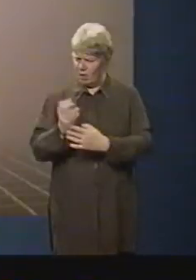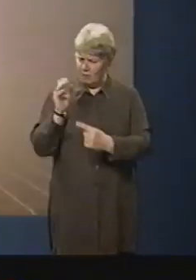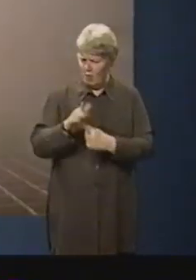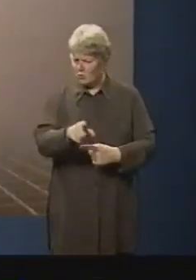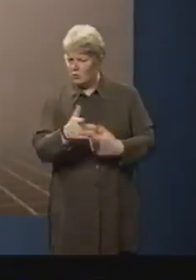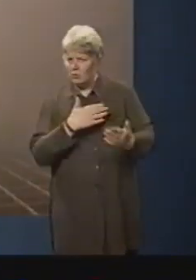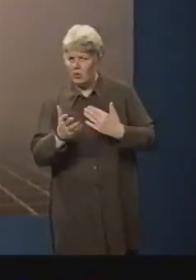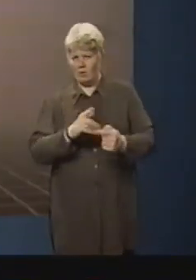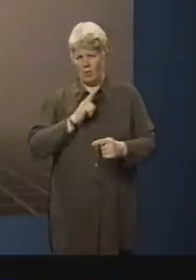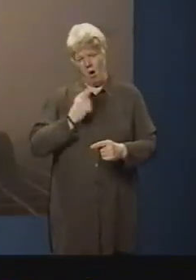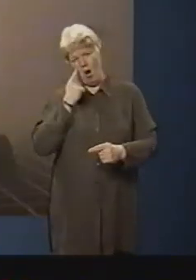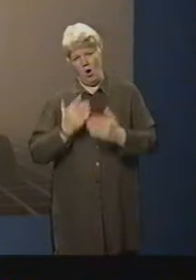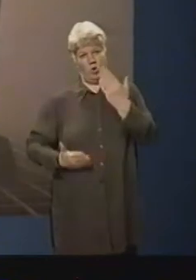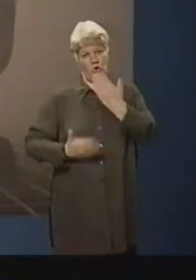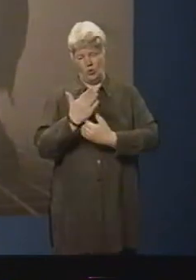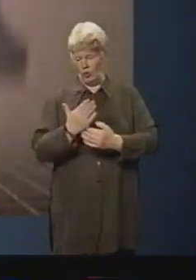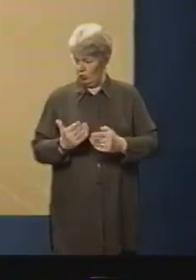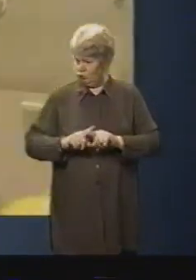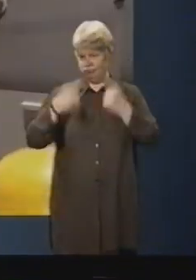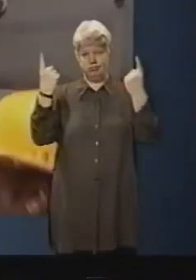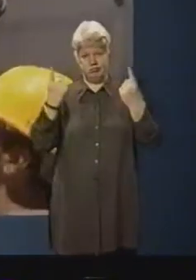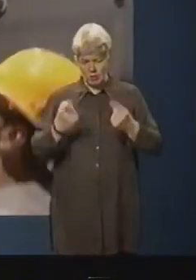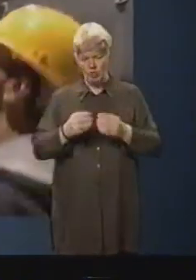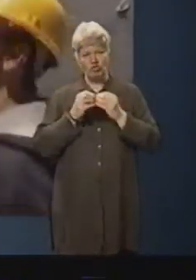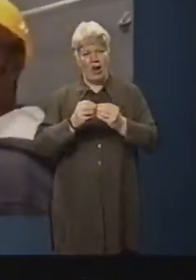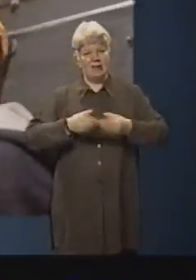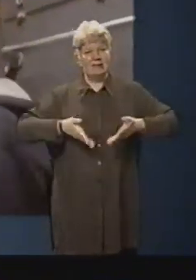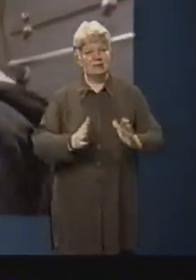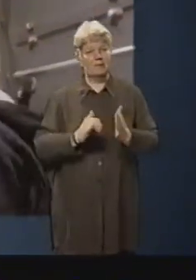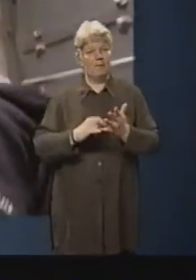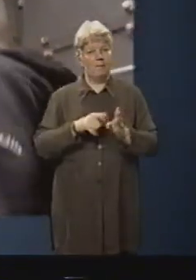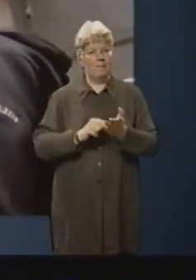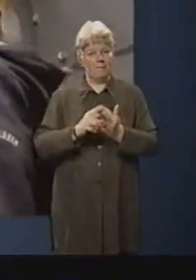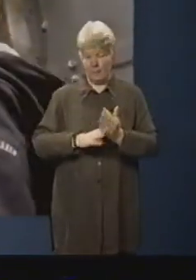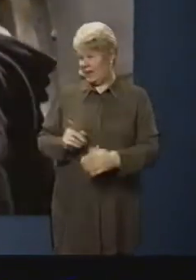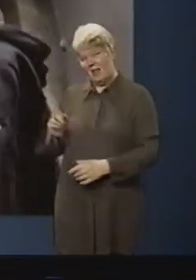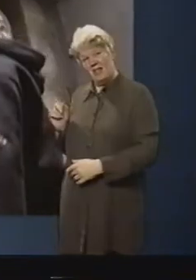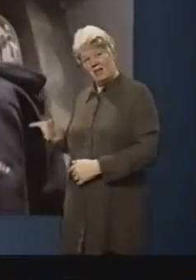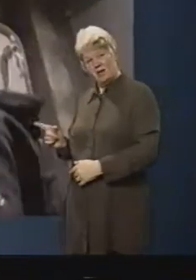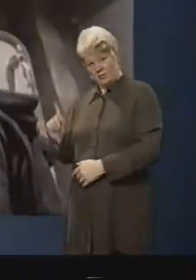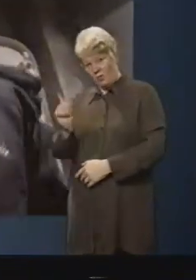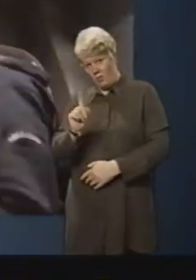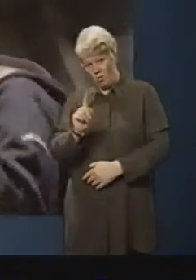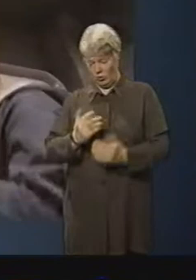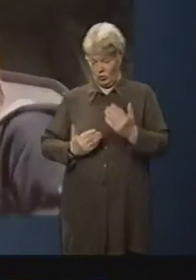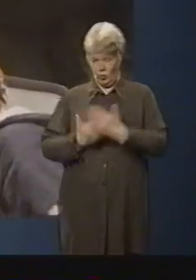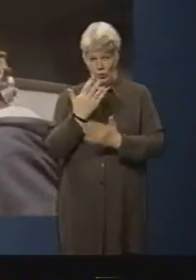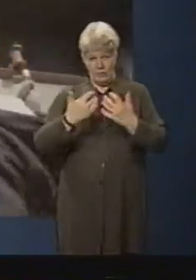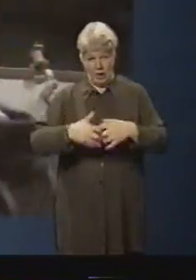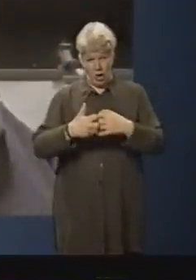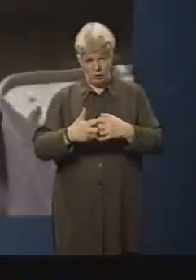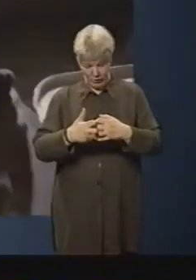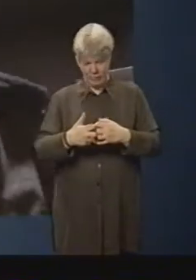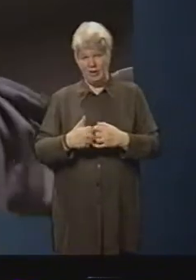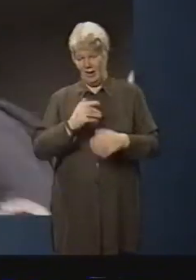That's why it's trying out a revolutionary new training system. What this is, is the latest technology that the Navy's using